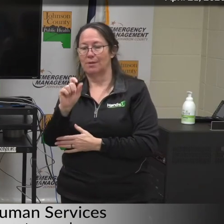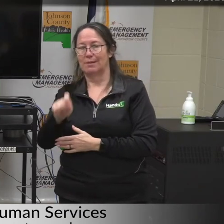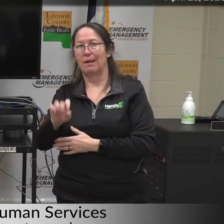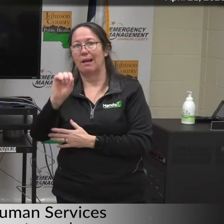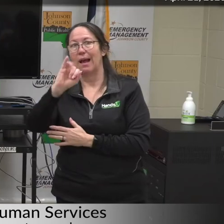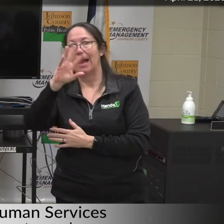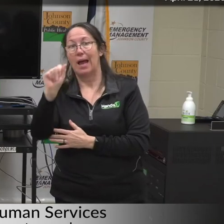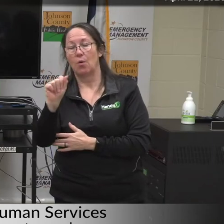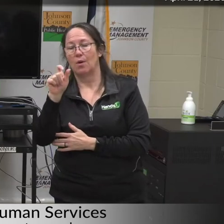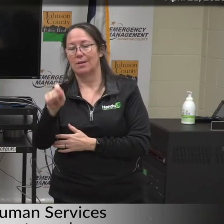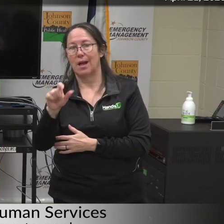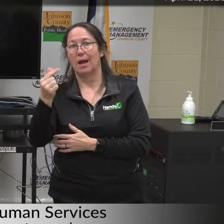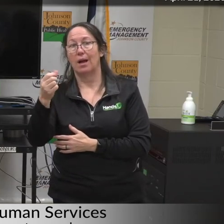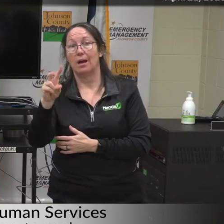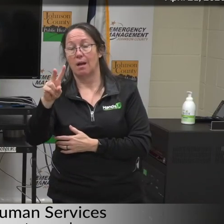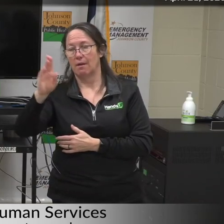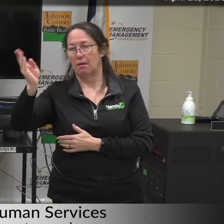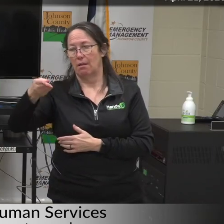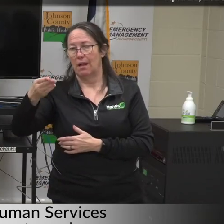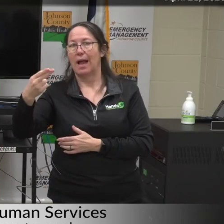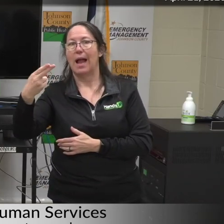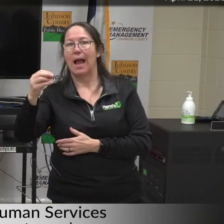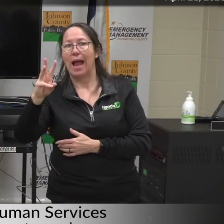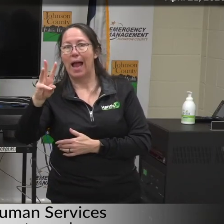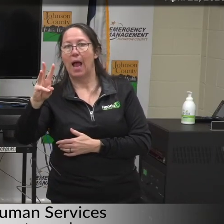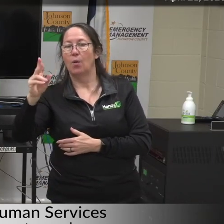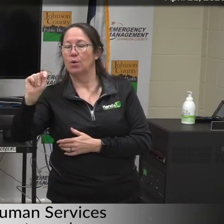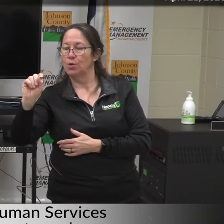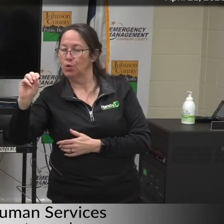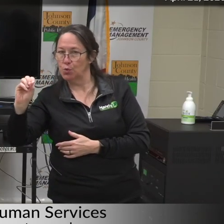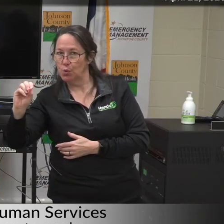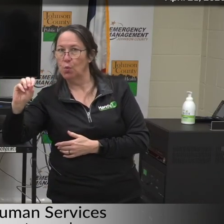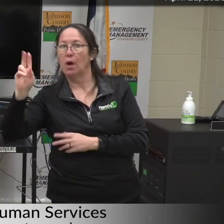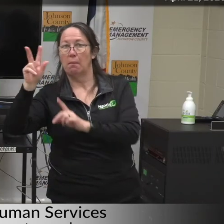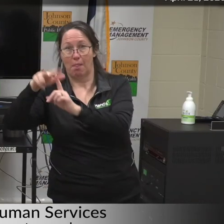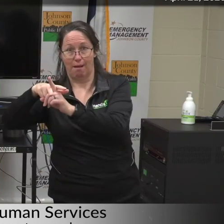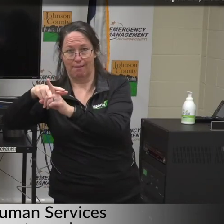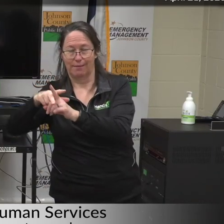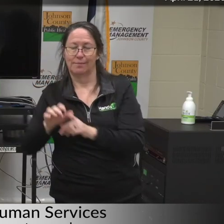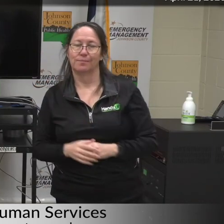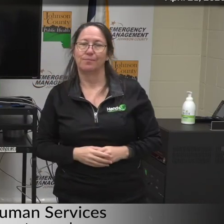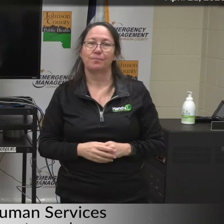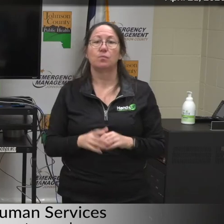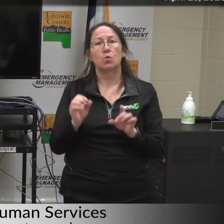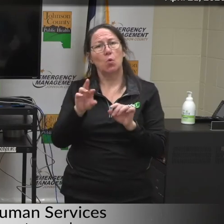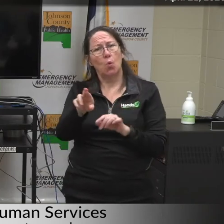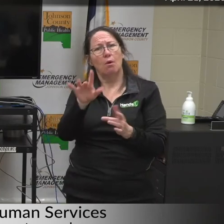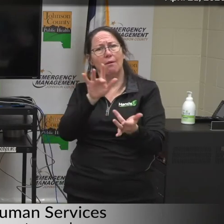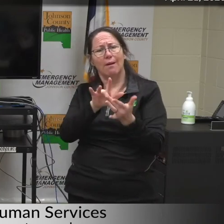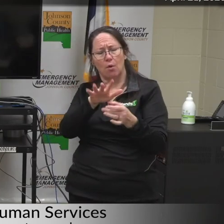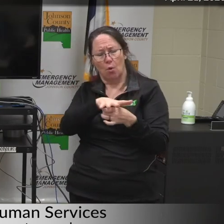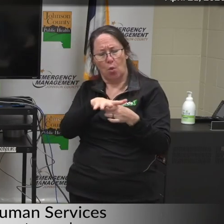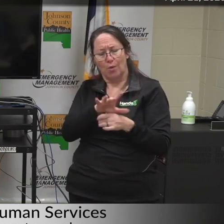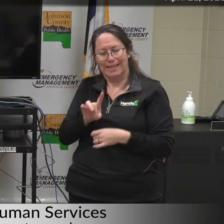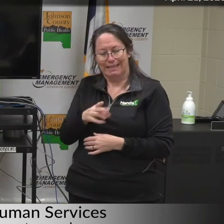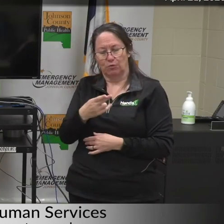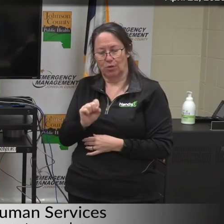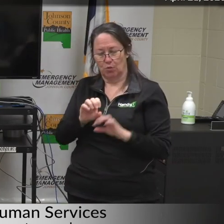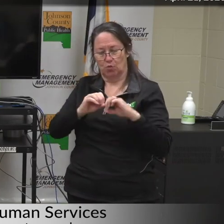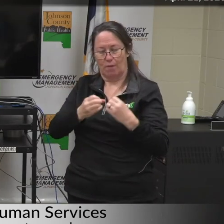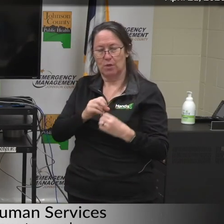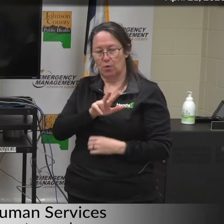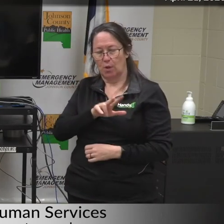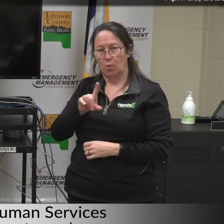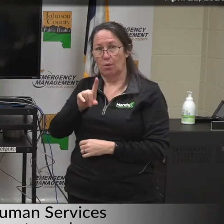.gov forward slash how dash to dash apply or contact the local DHS office